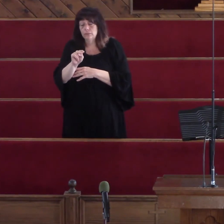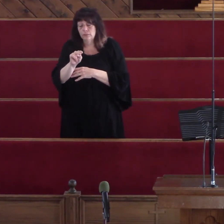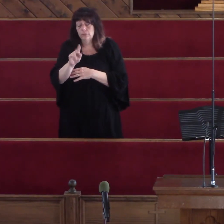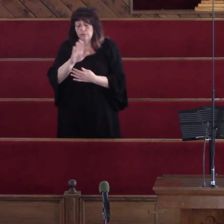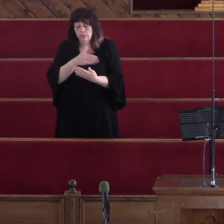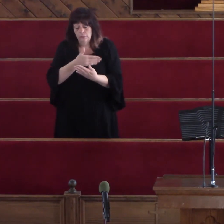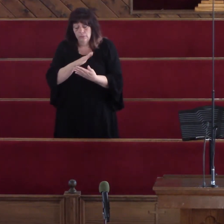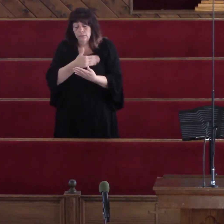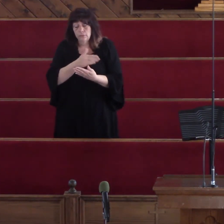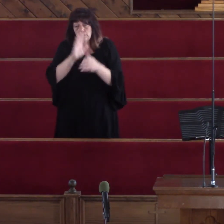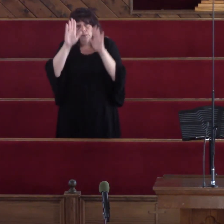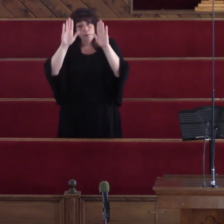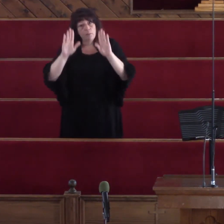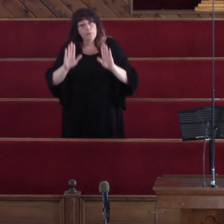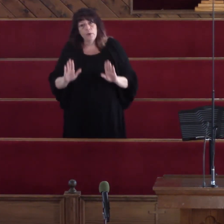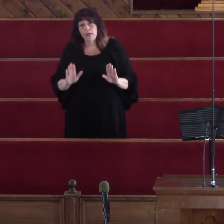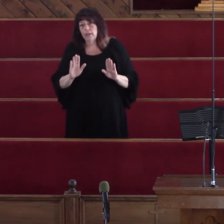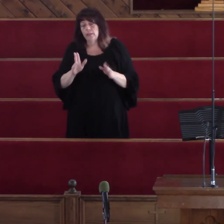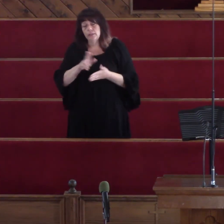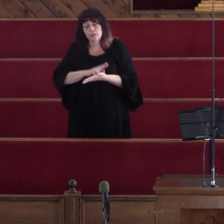Praise his holy name.